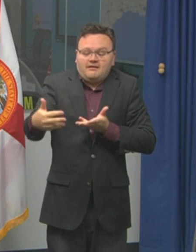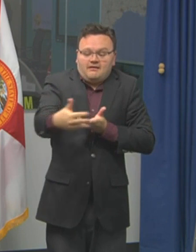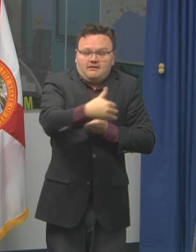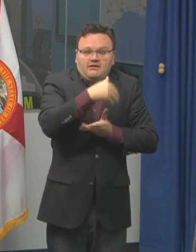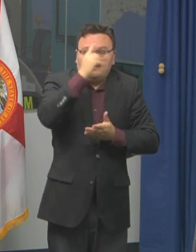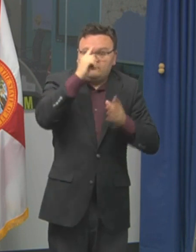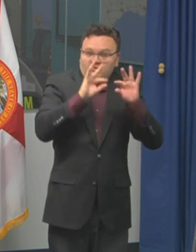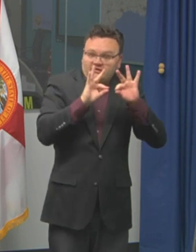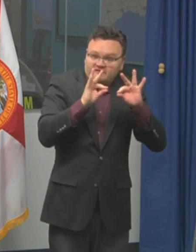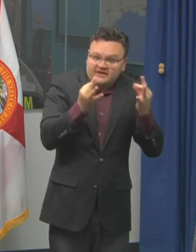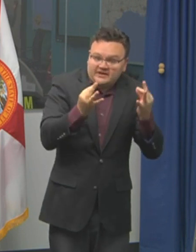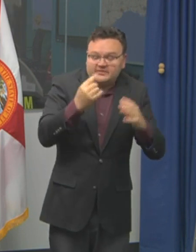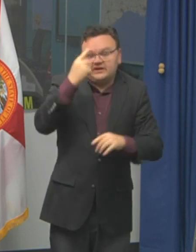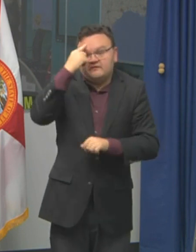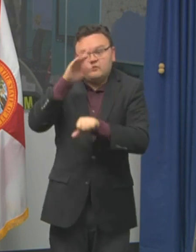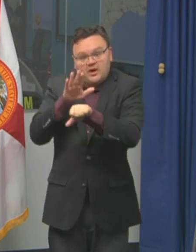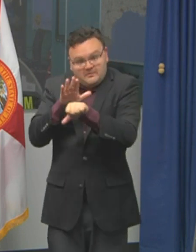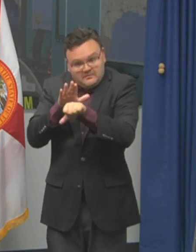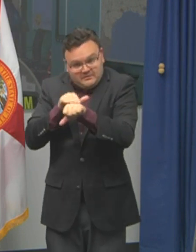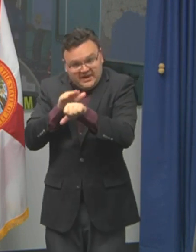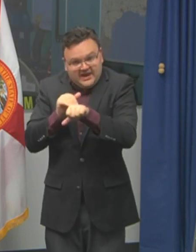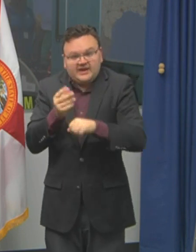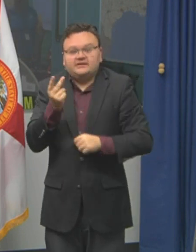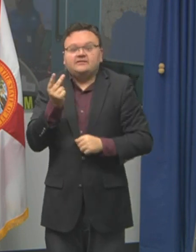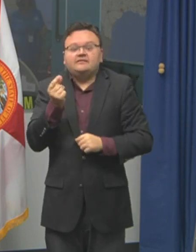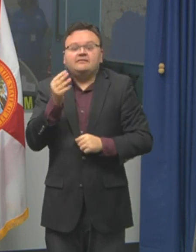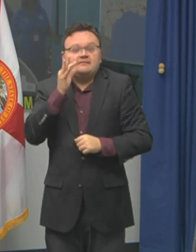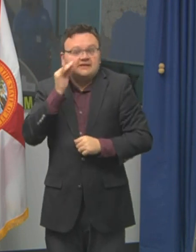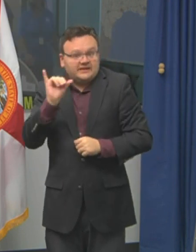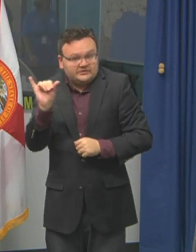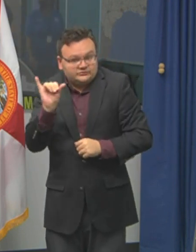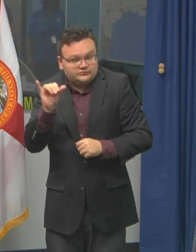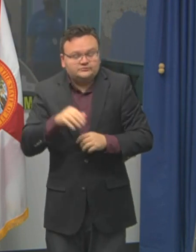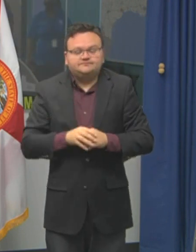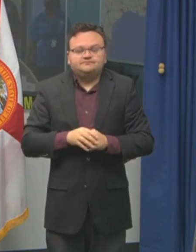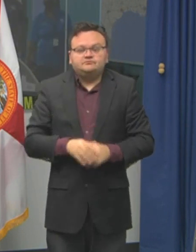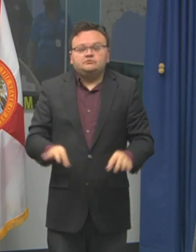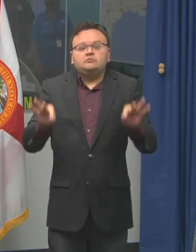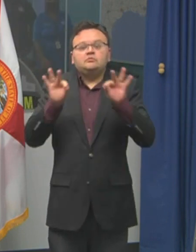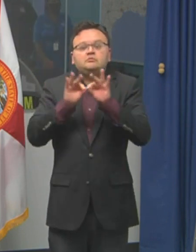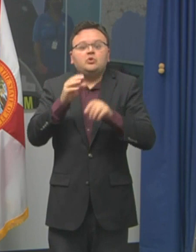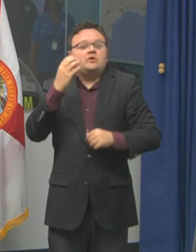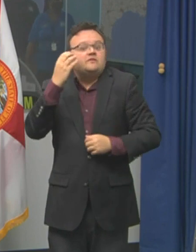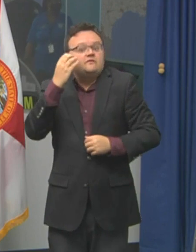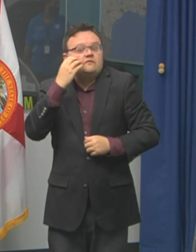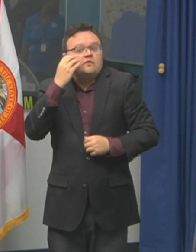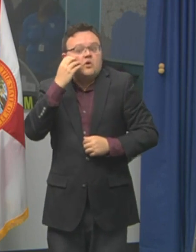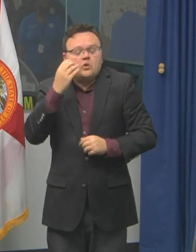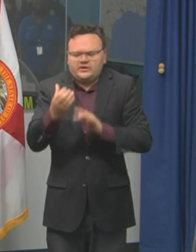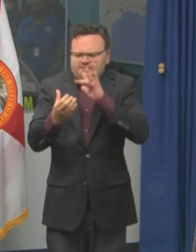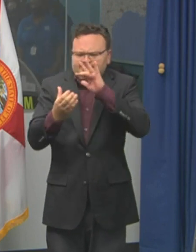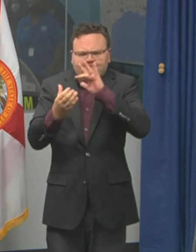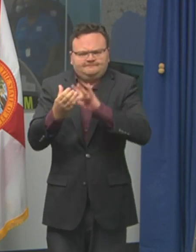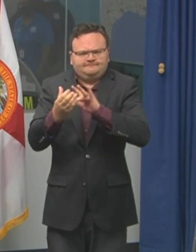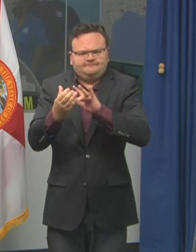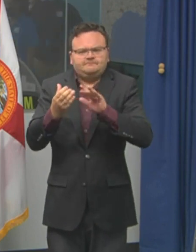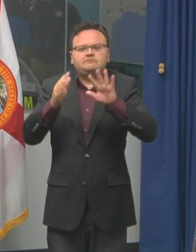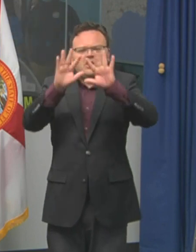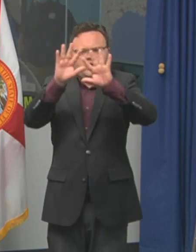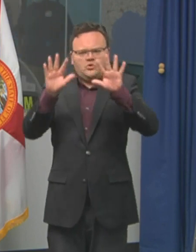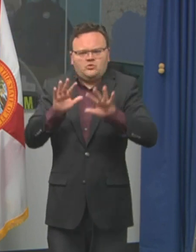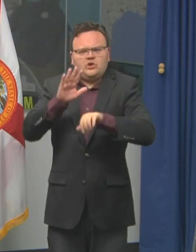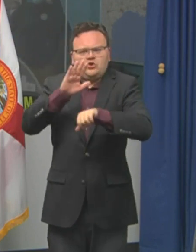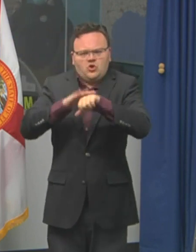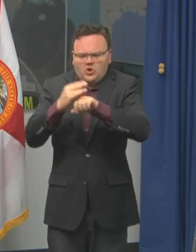have weather alerts turned on, especially as we see the most impacts will occur overnight with this storm. Please heed all warnings